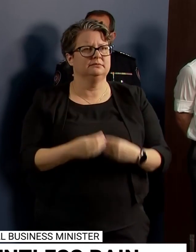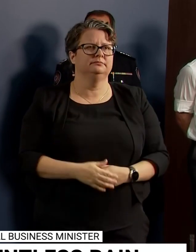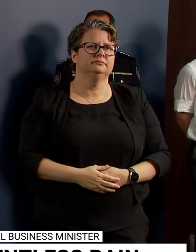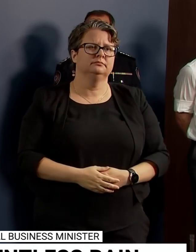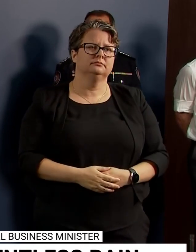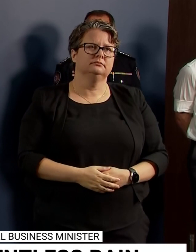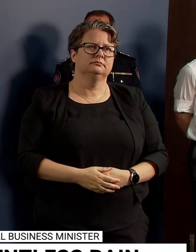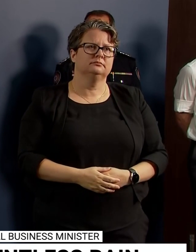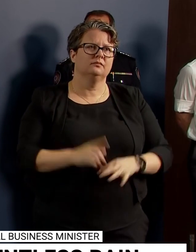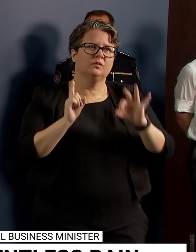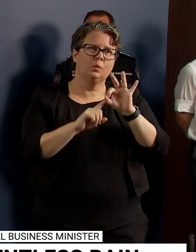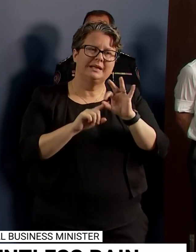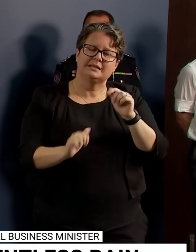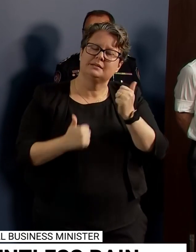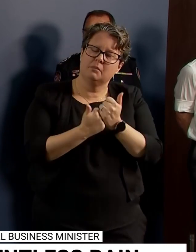by Queenslanders.